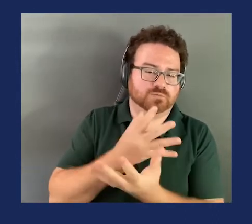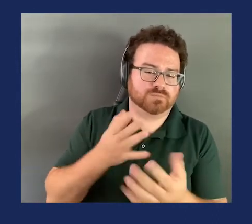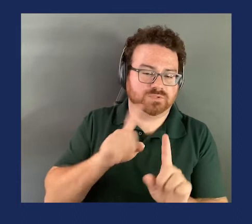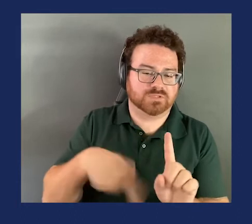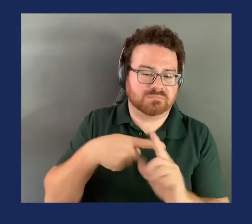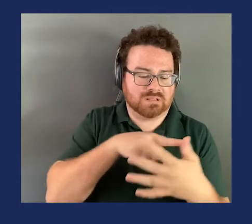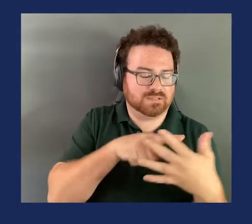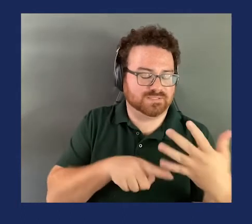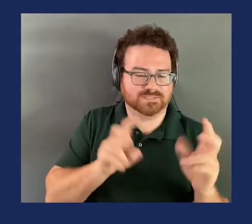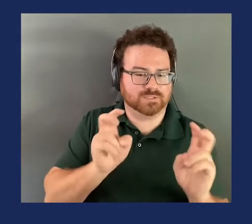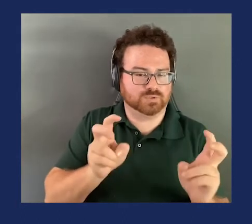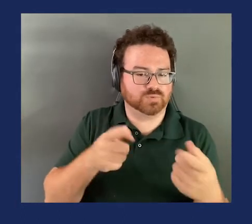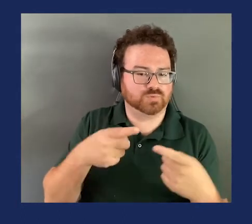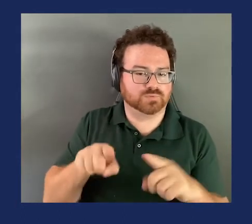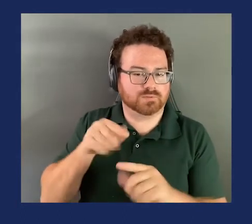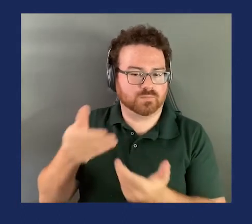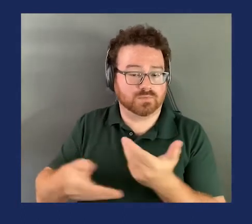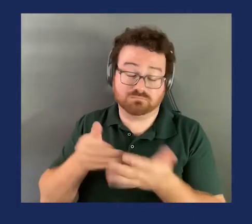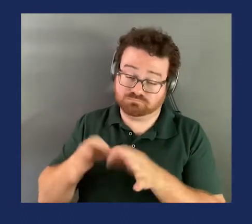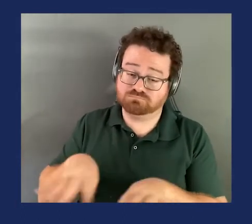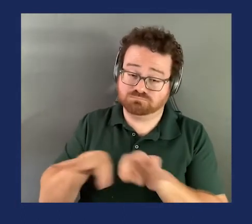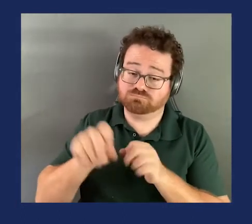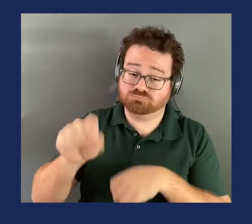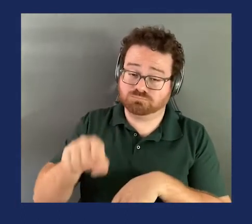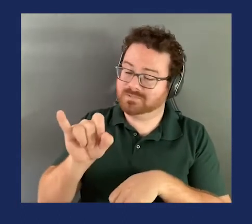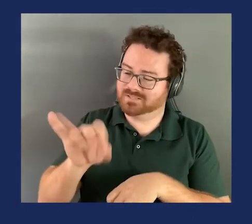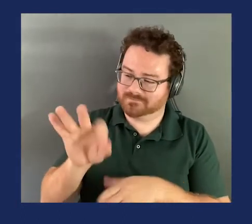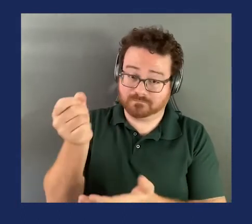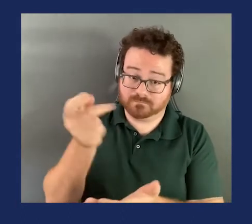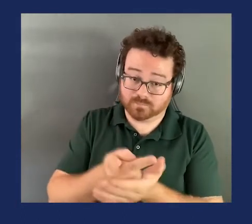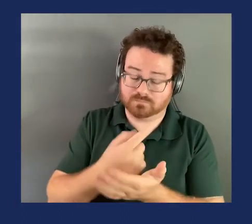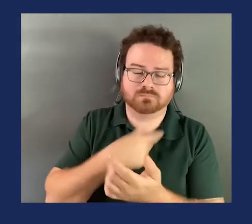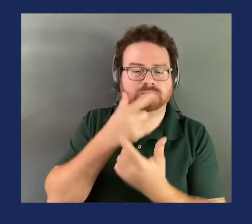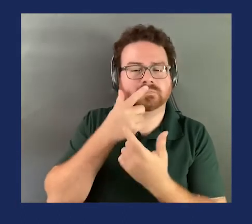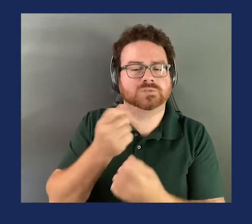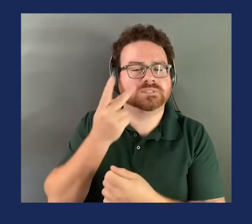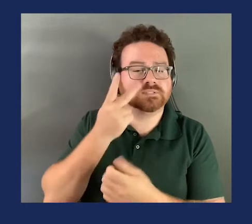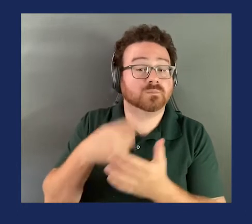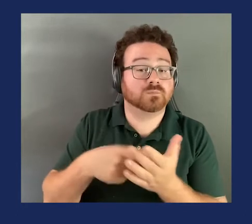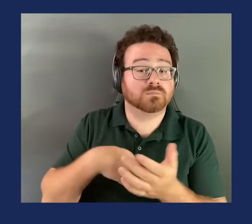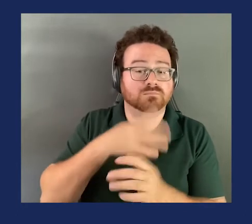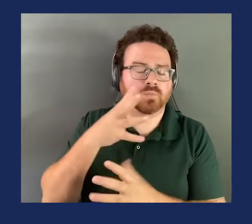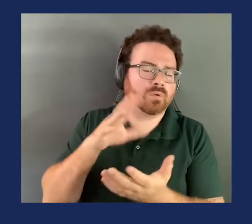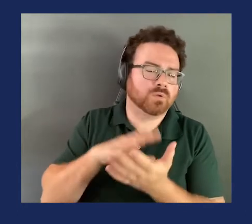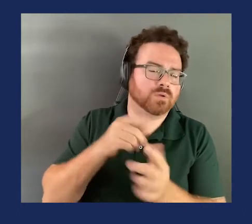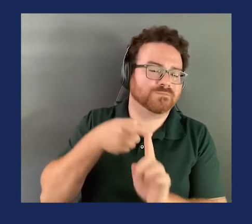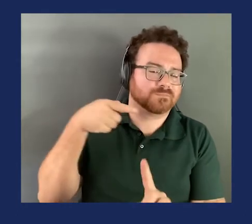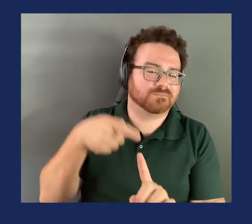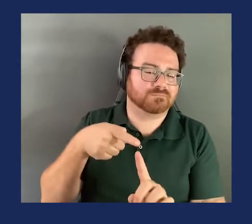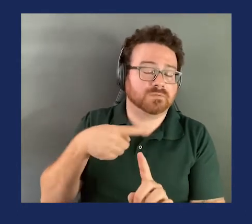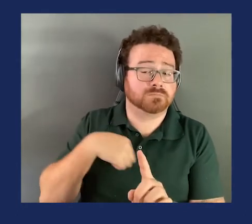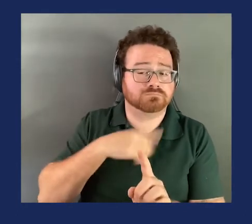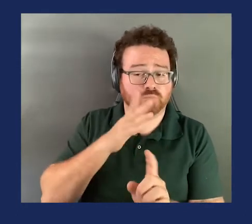and the comment process is important. And if proved, I'd be very interested in seeing what we learn from this. And so, we'll be supportive.